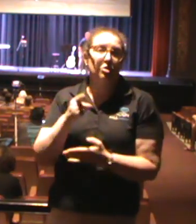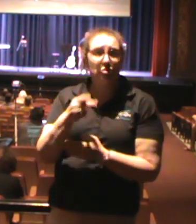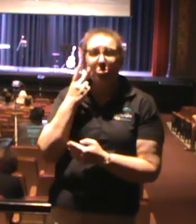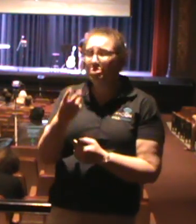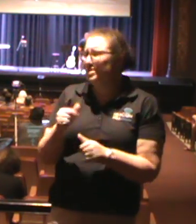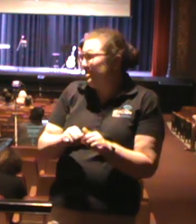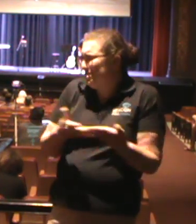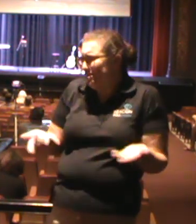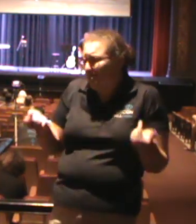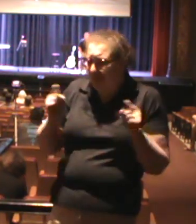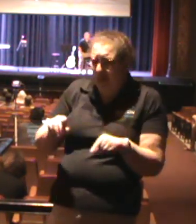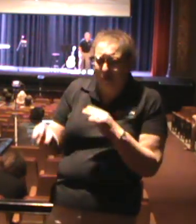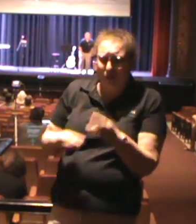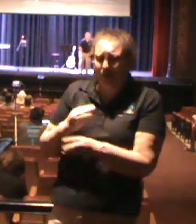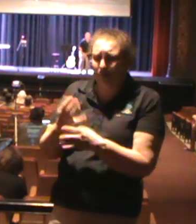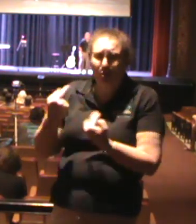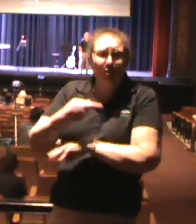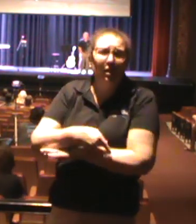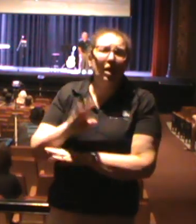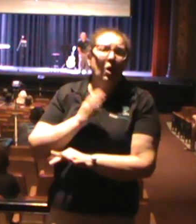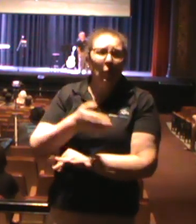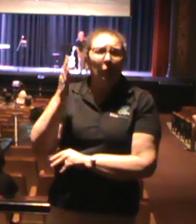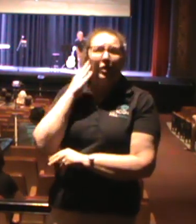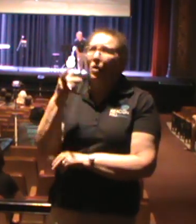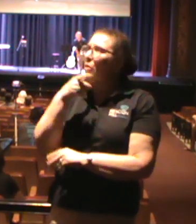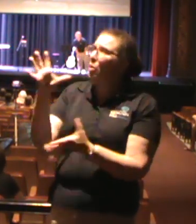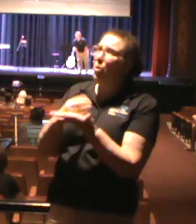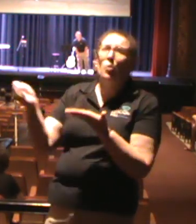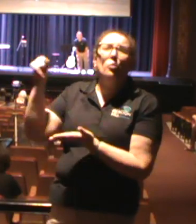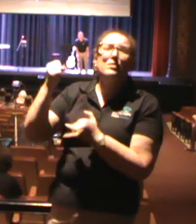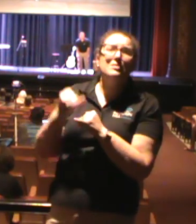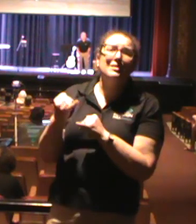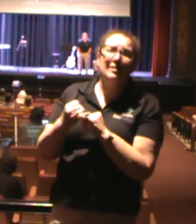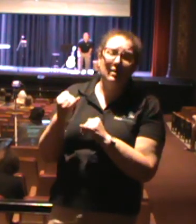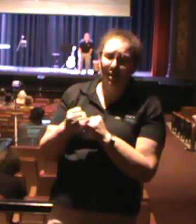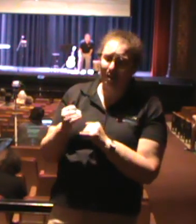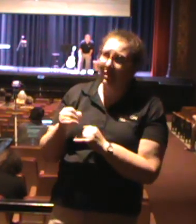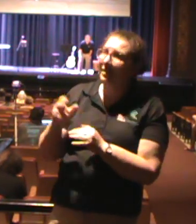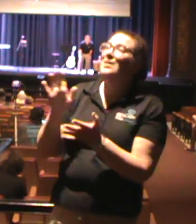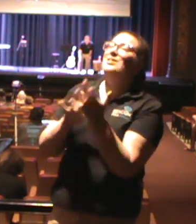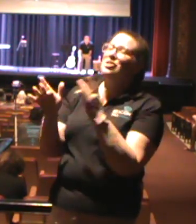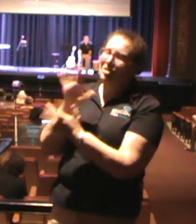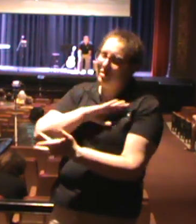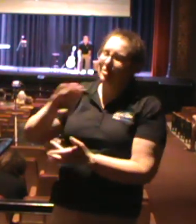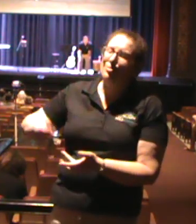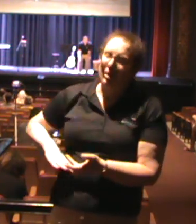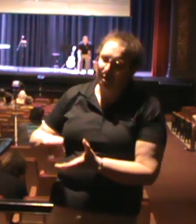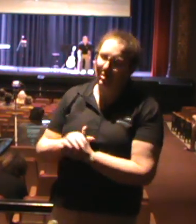going on in this world today, we know who wins in the end. His name is Jesus Christ.